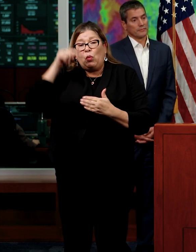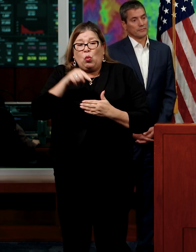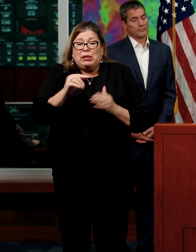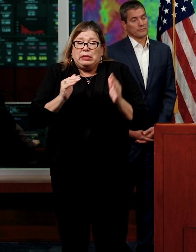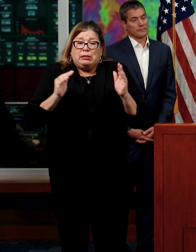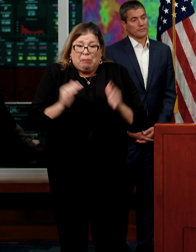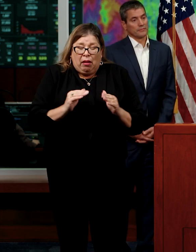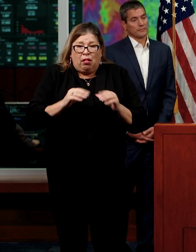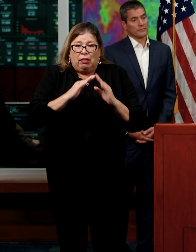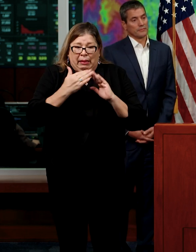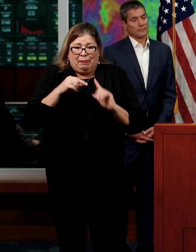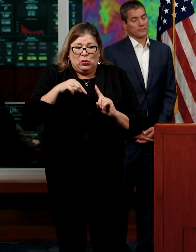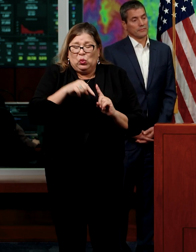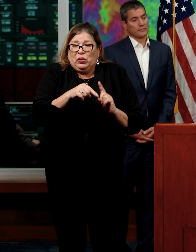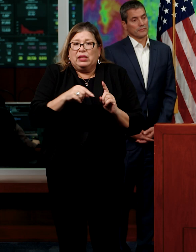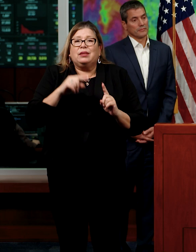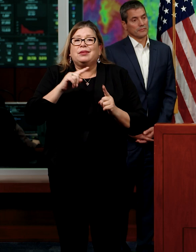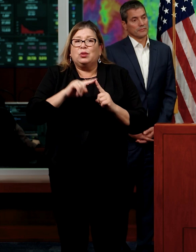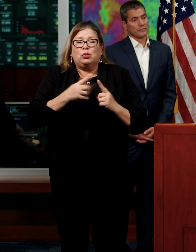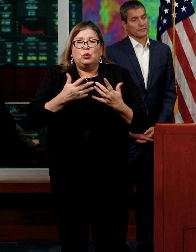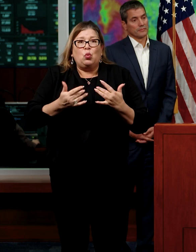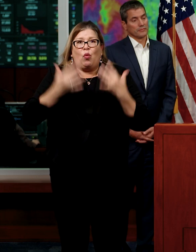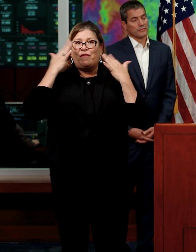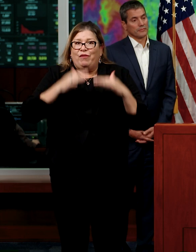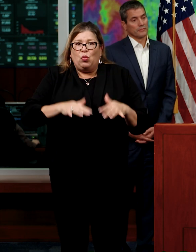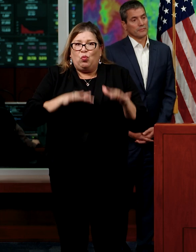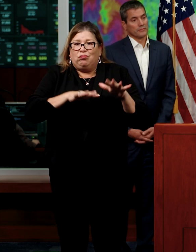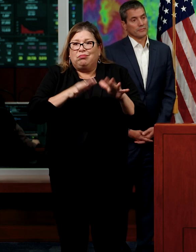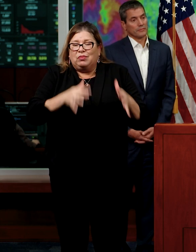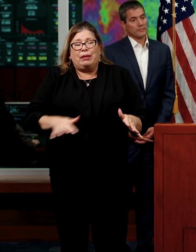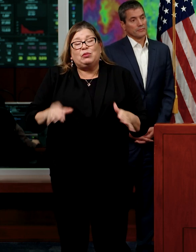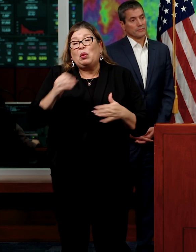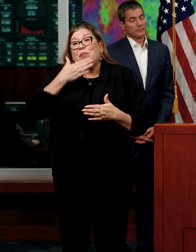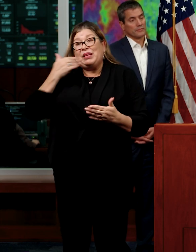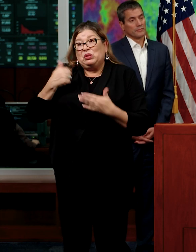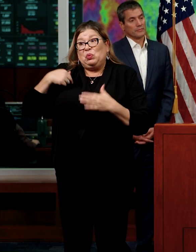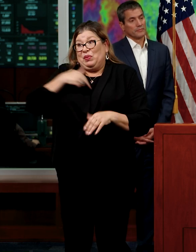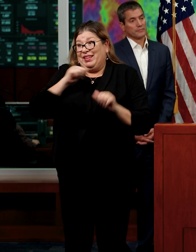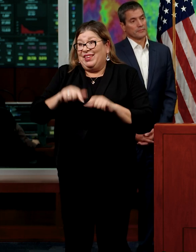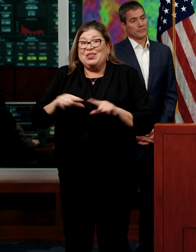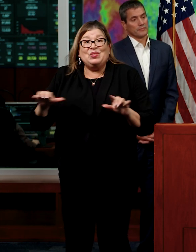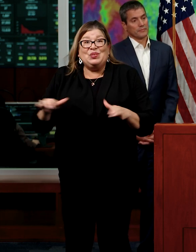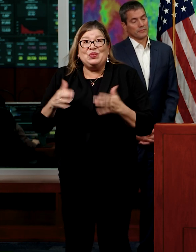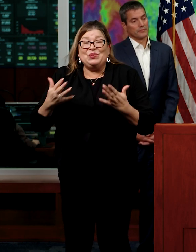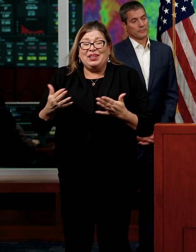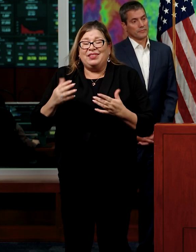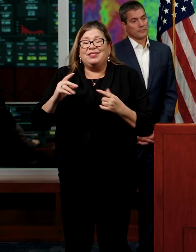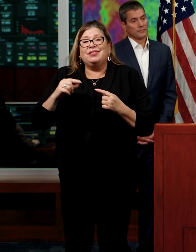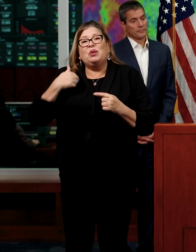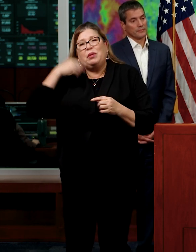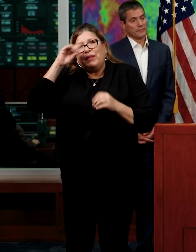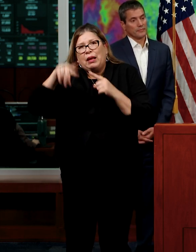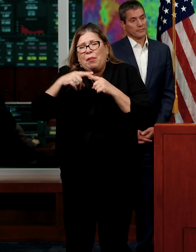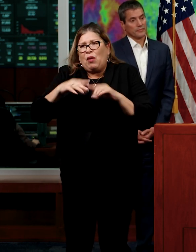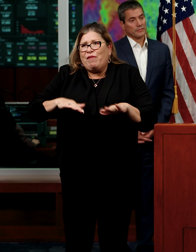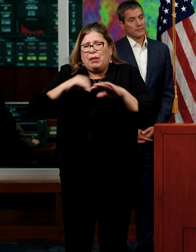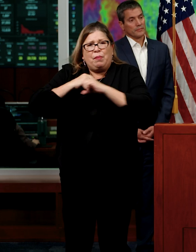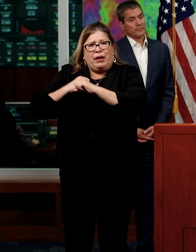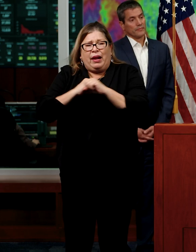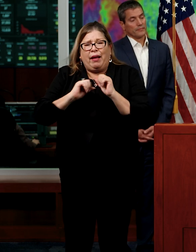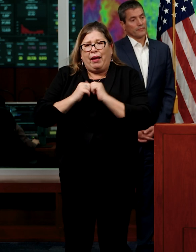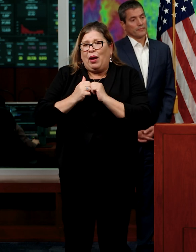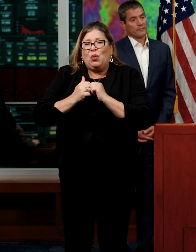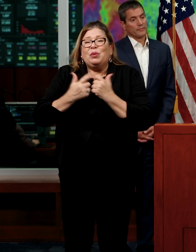get overwhelmed. And I think the best thing that we can all do and what we think about when we think about flood protection is